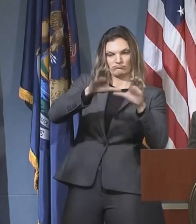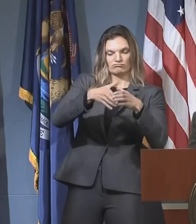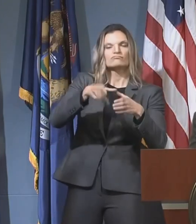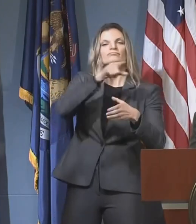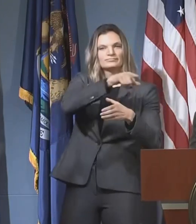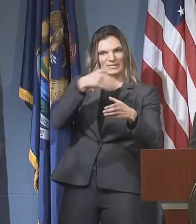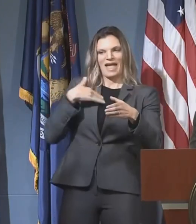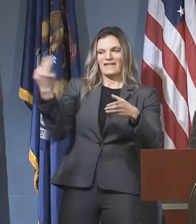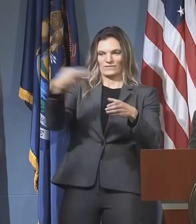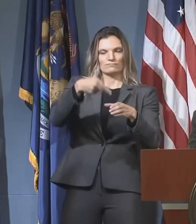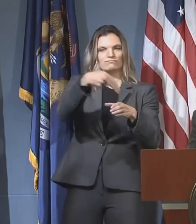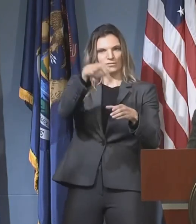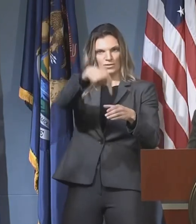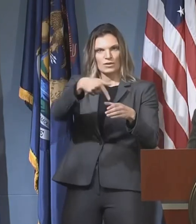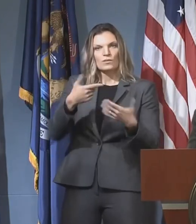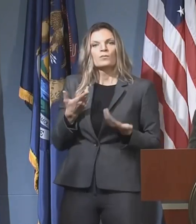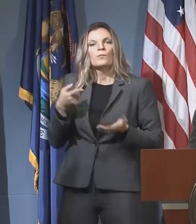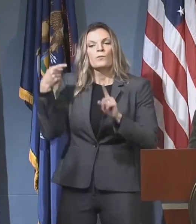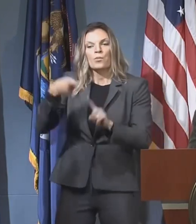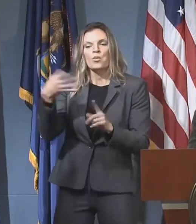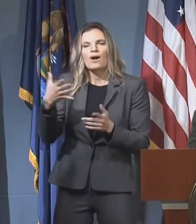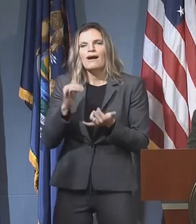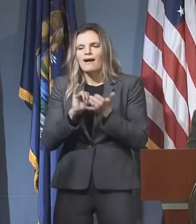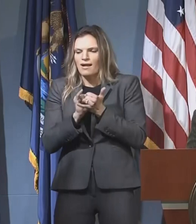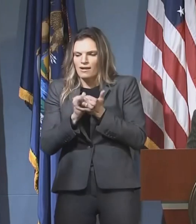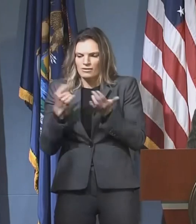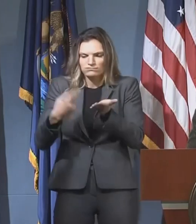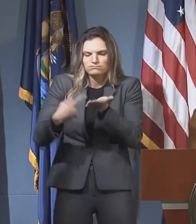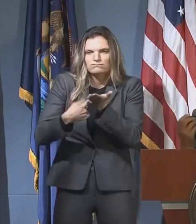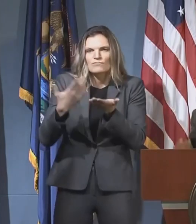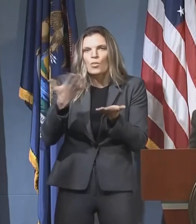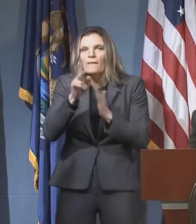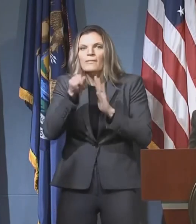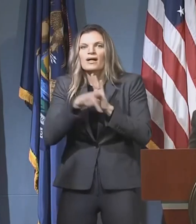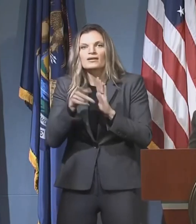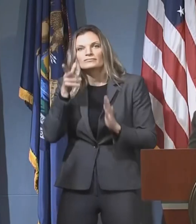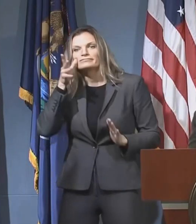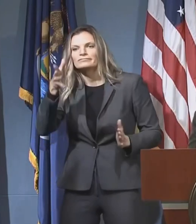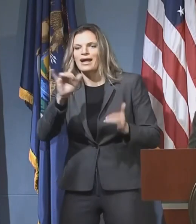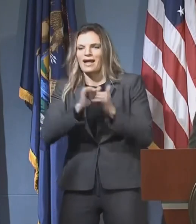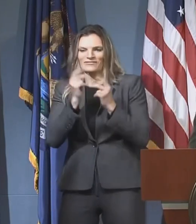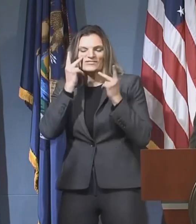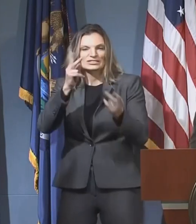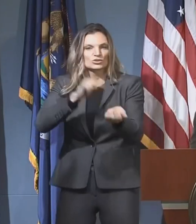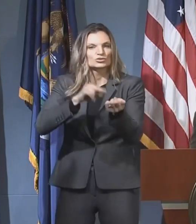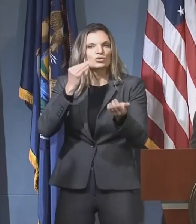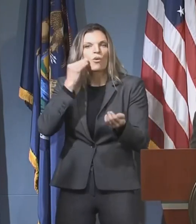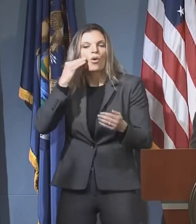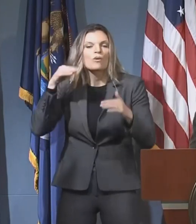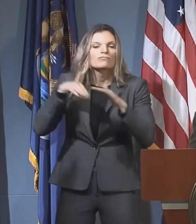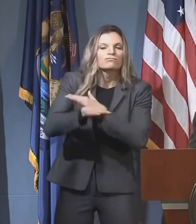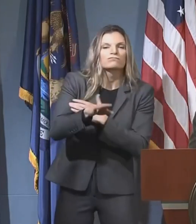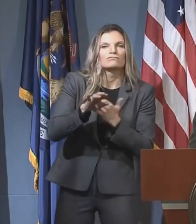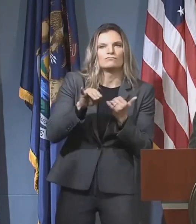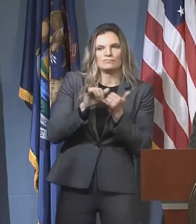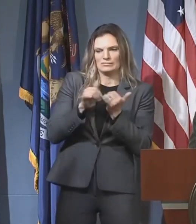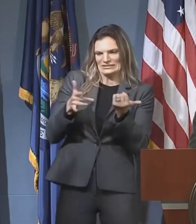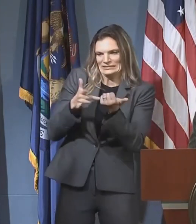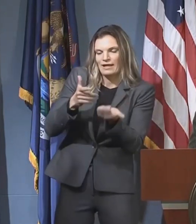at how we can strengthen our current policies, improve them even more. Things like visitation, technical assistance,